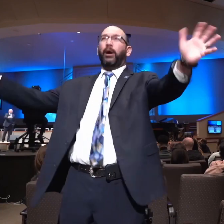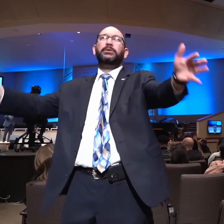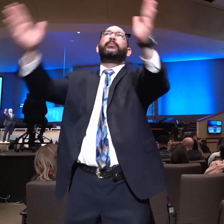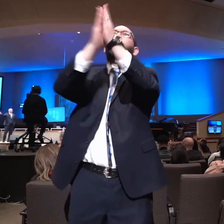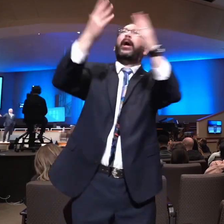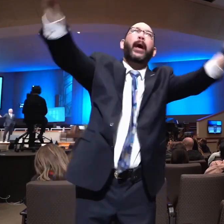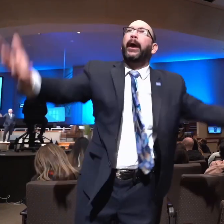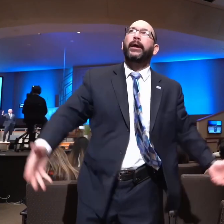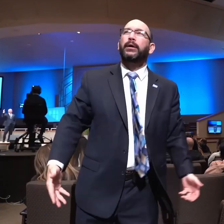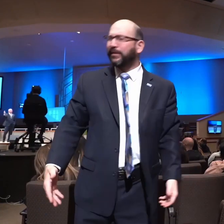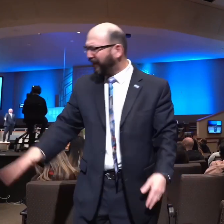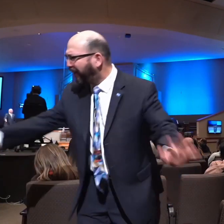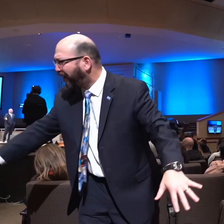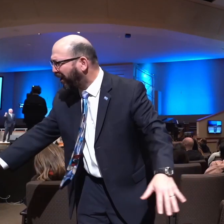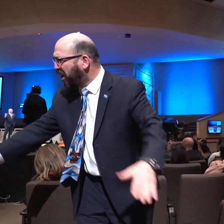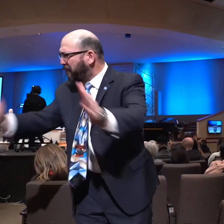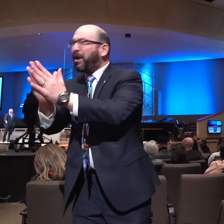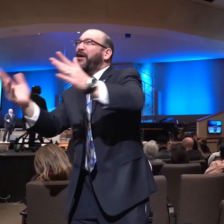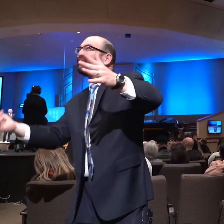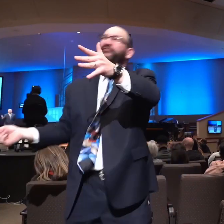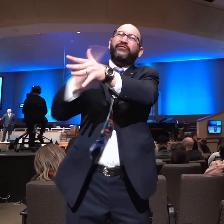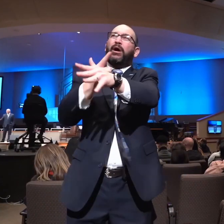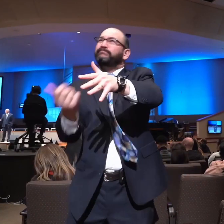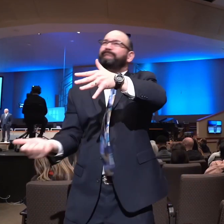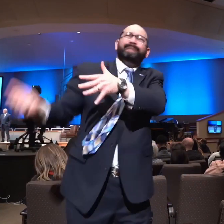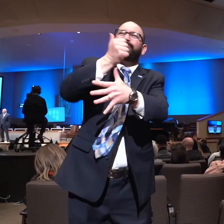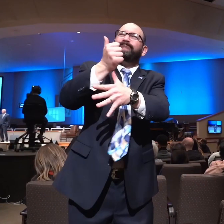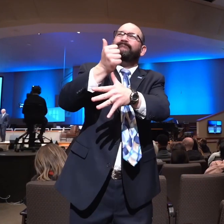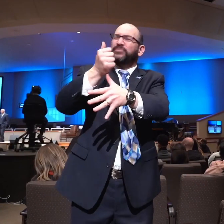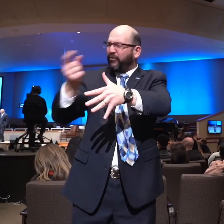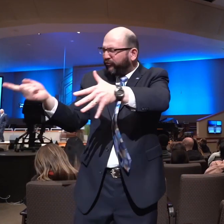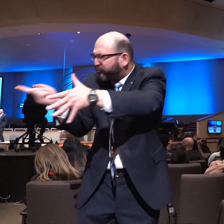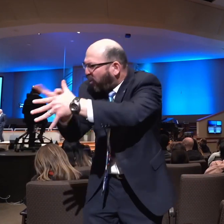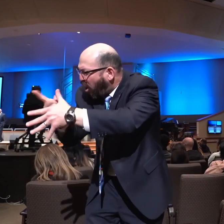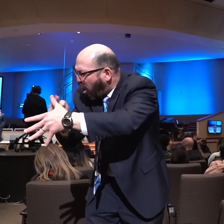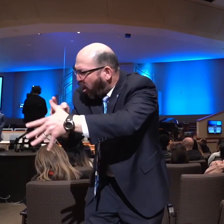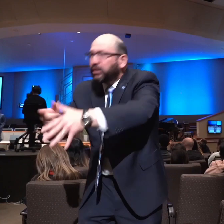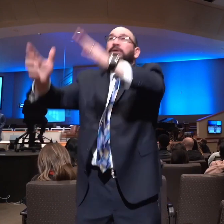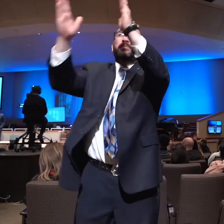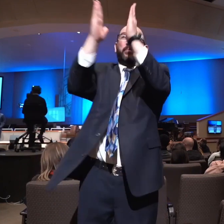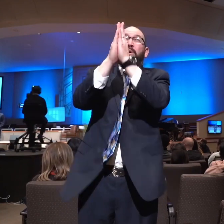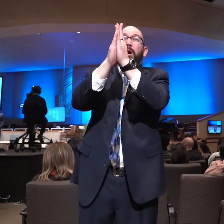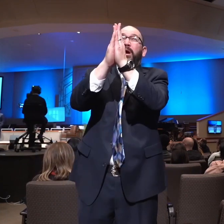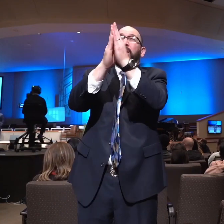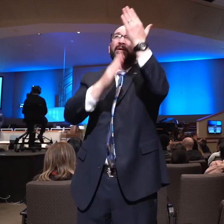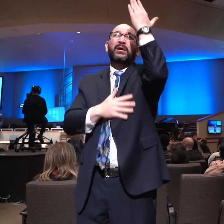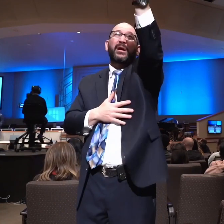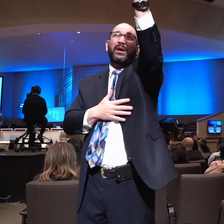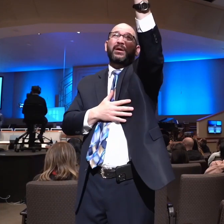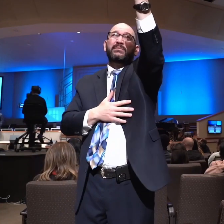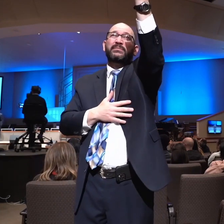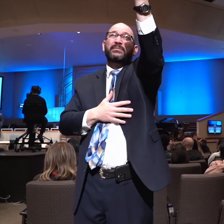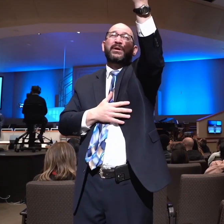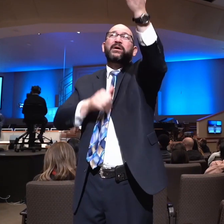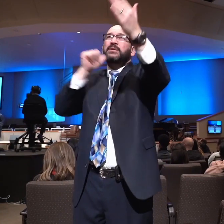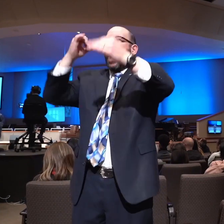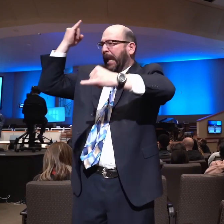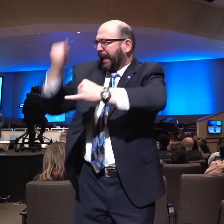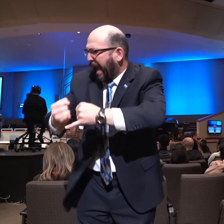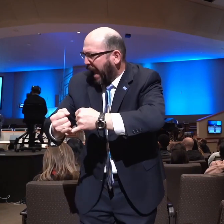else is going wrong, we're going to start praying. But God says in his word, I want you first of all to come to me and pray. And then he says